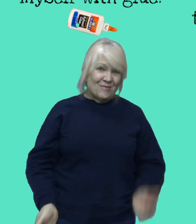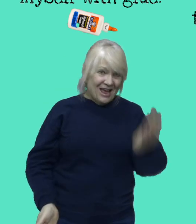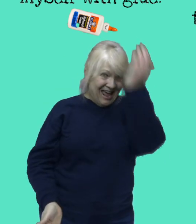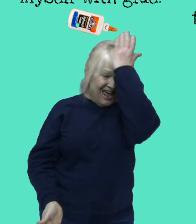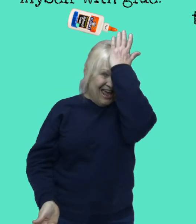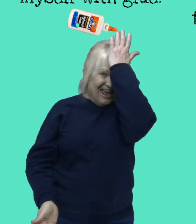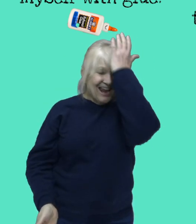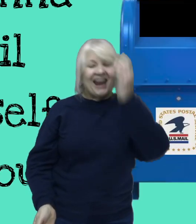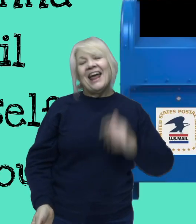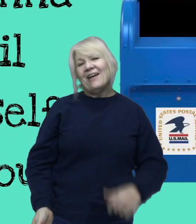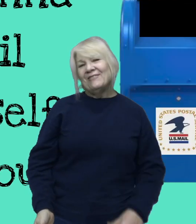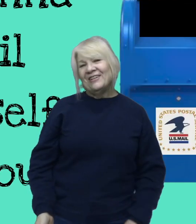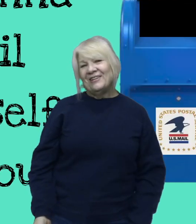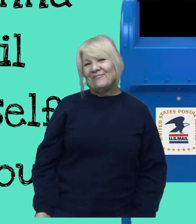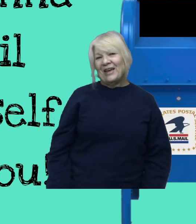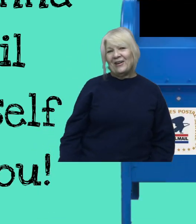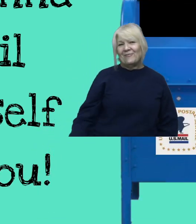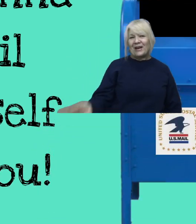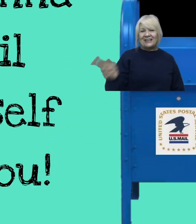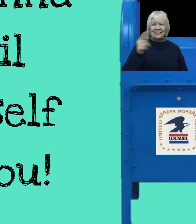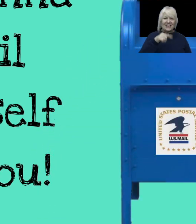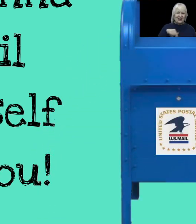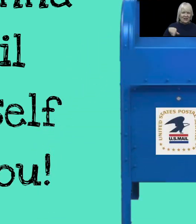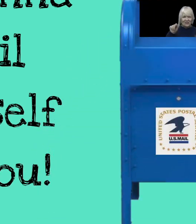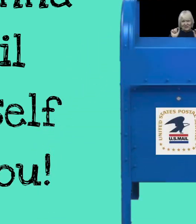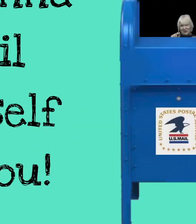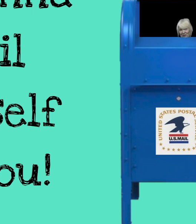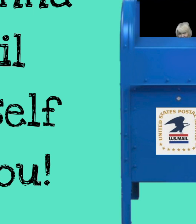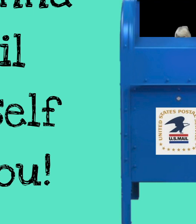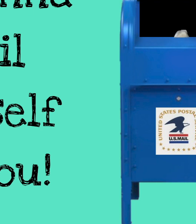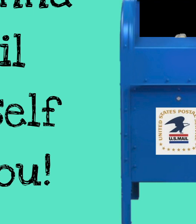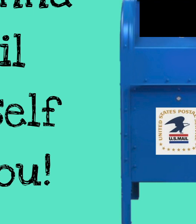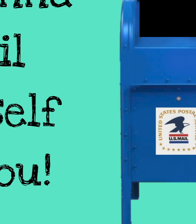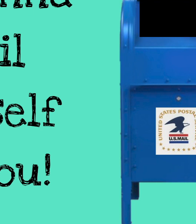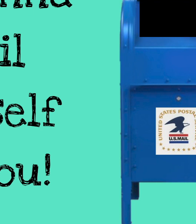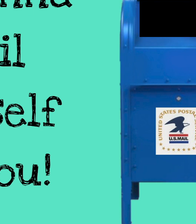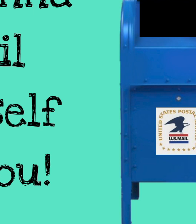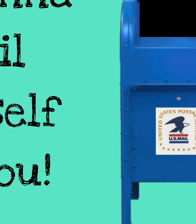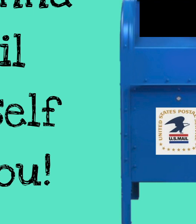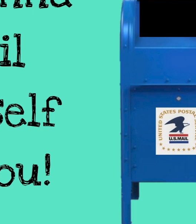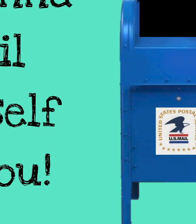top of my head. I'm gonna mail myself to you.